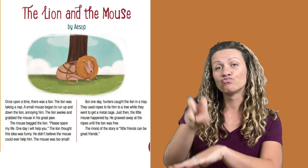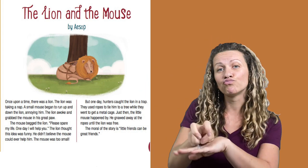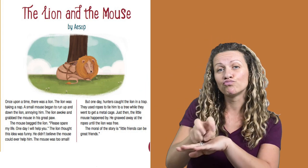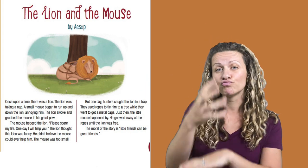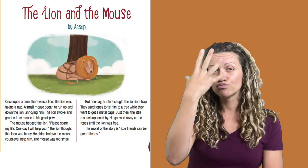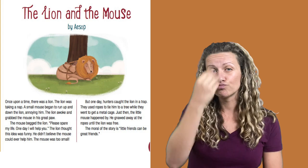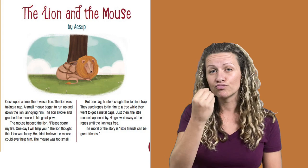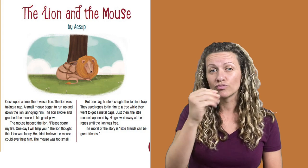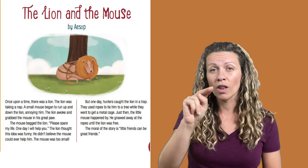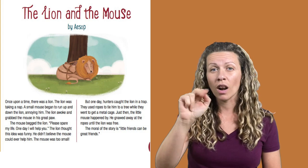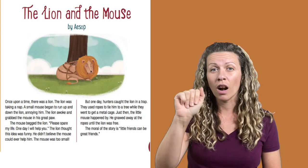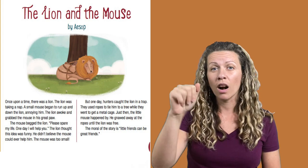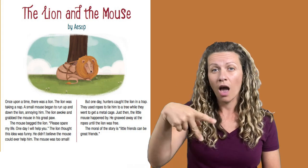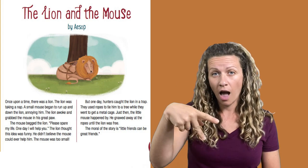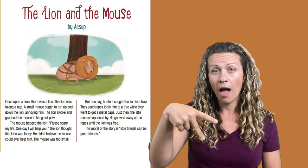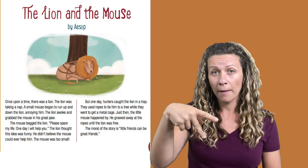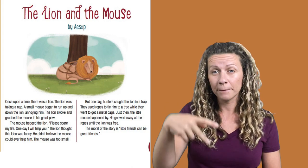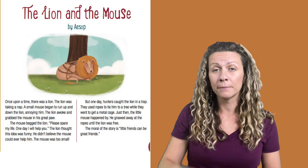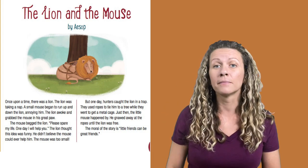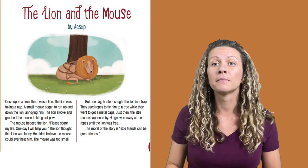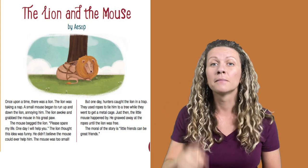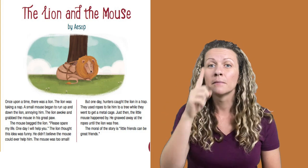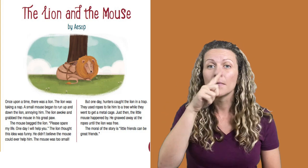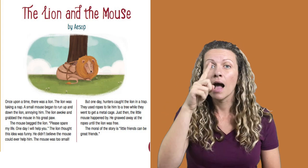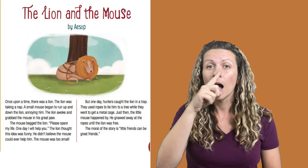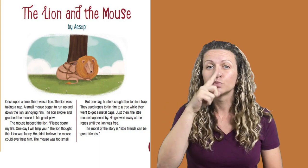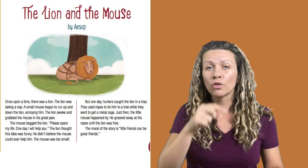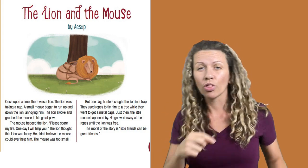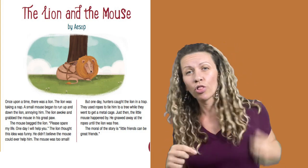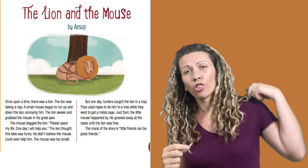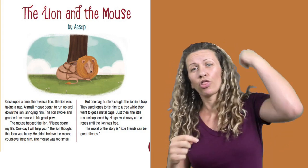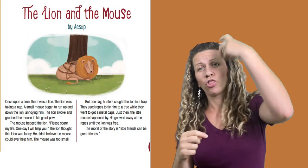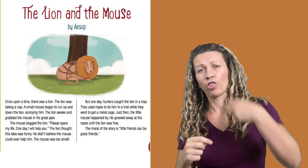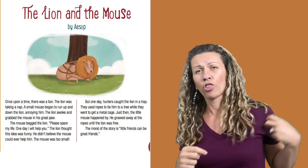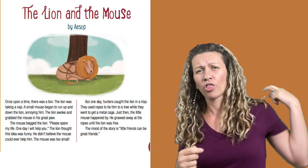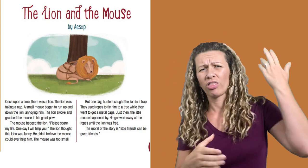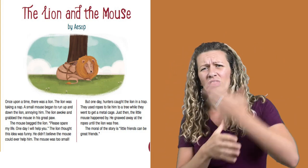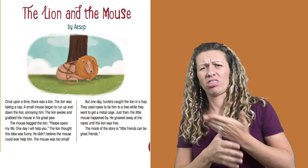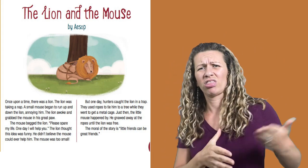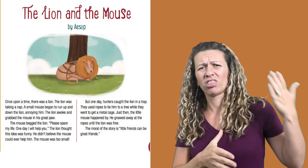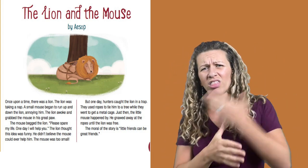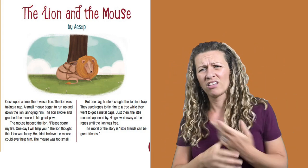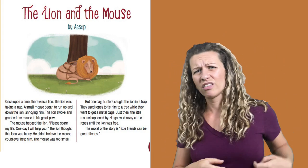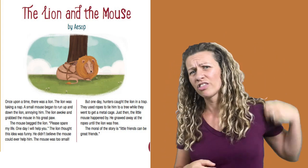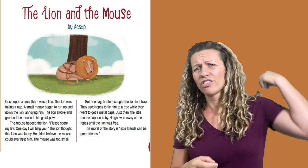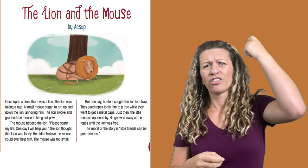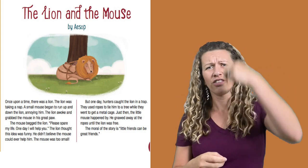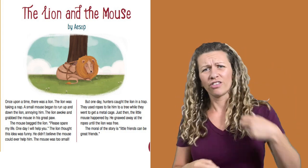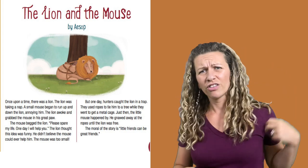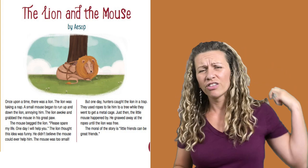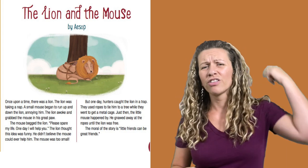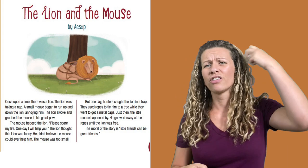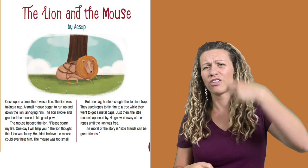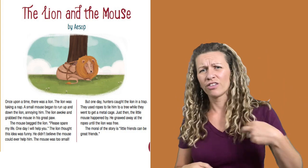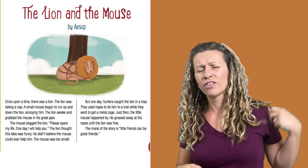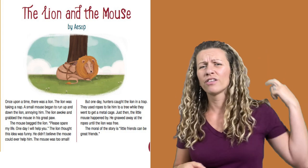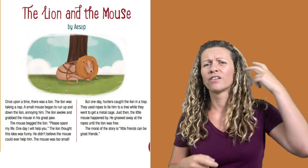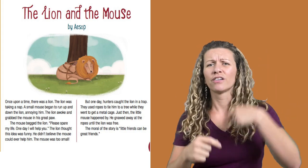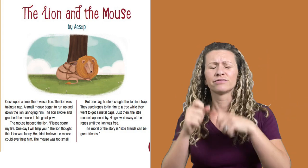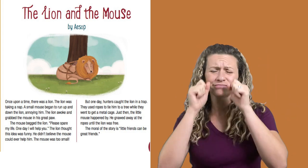there was a lion. The lion was taking a nap. A small mouse began to run up and down